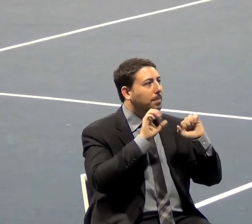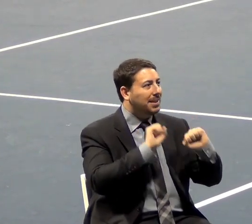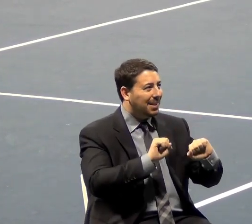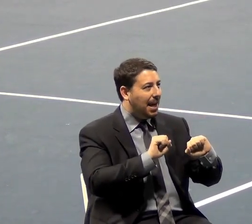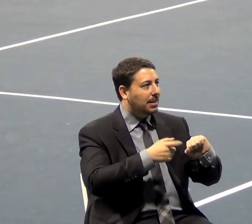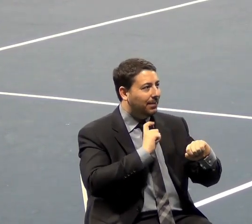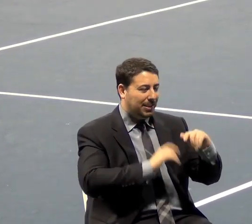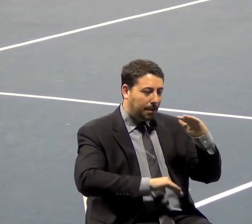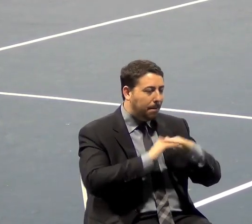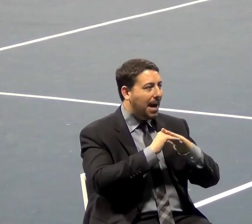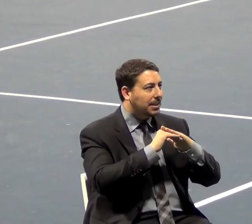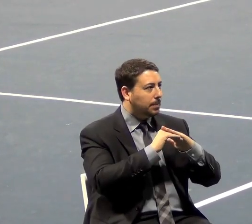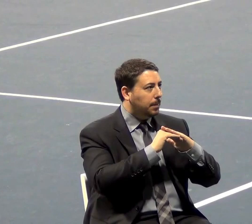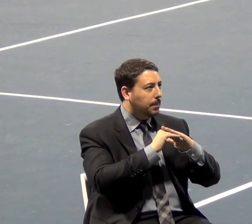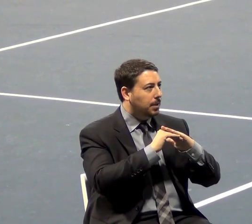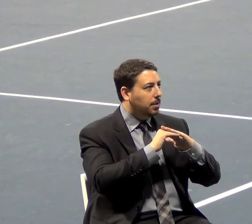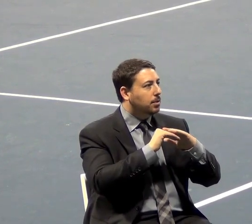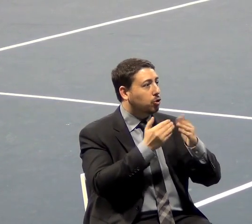goods and services to the maximum number of people.